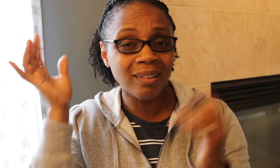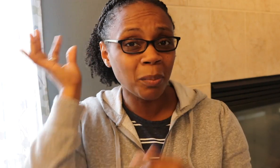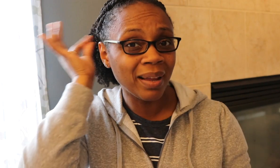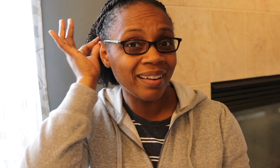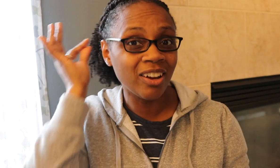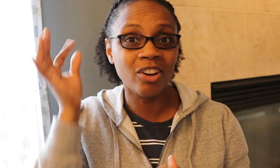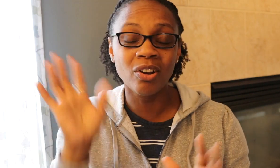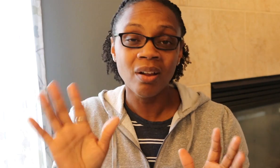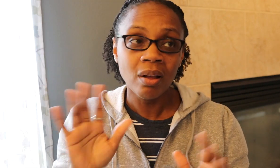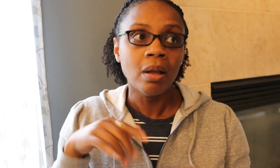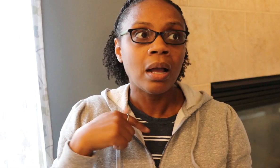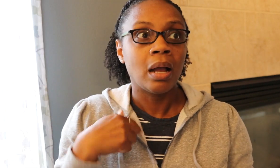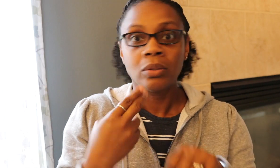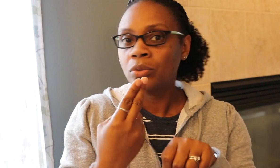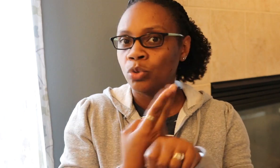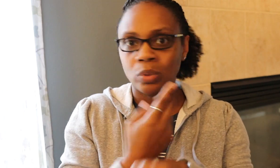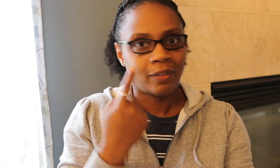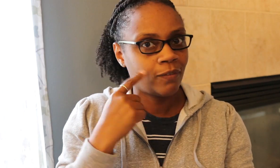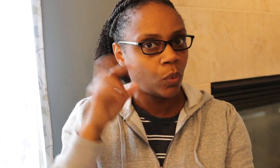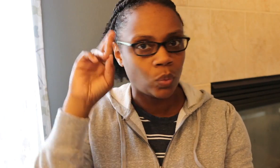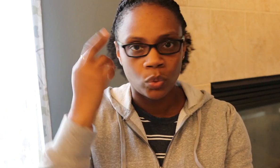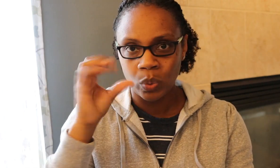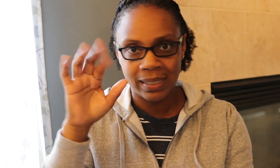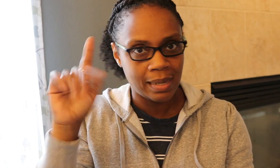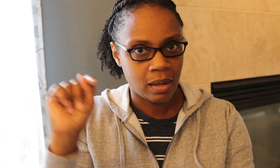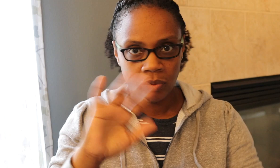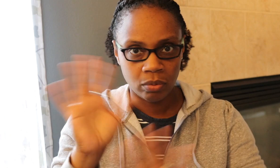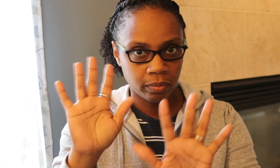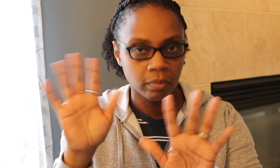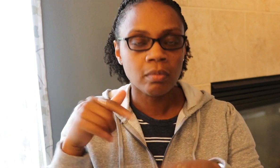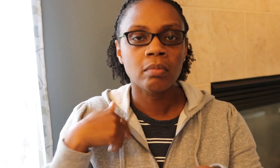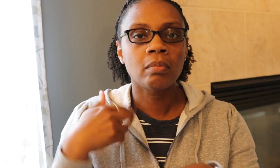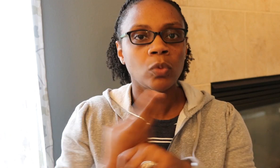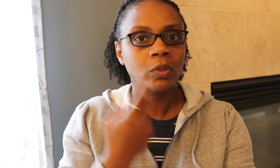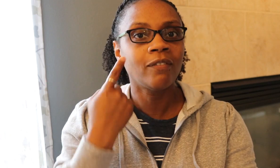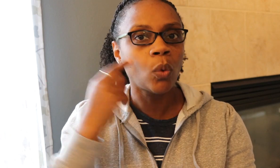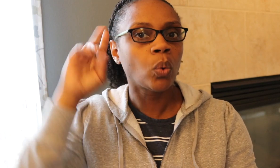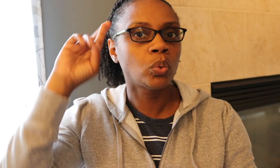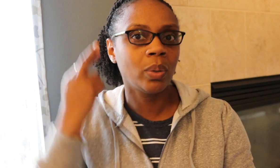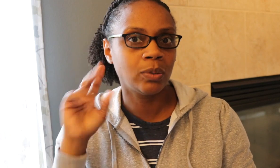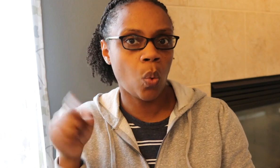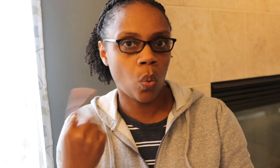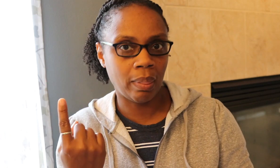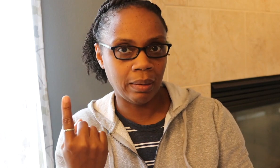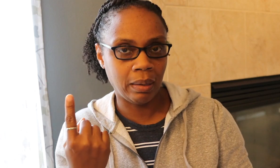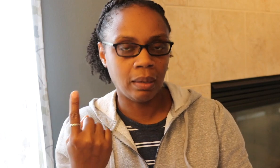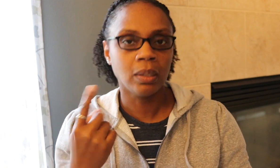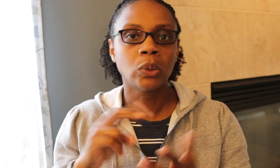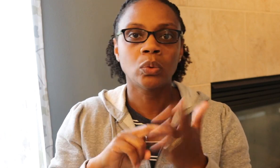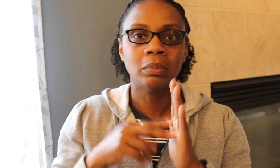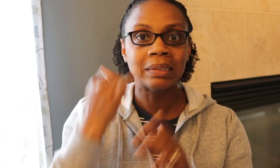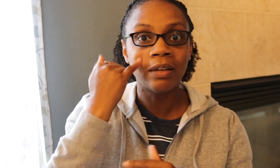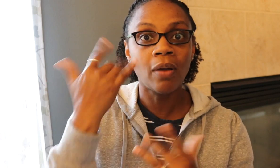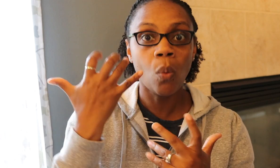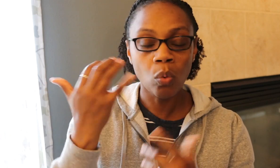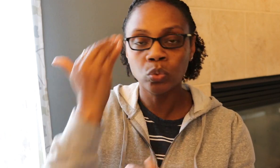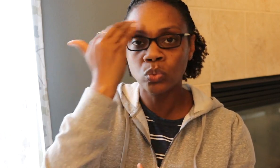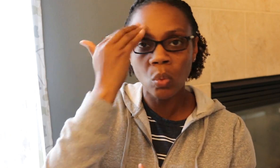long-term twists. I don't usually use it for twist outs, but just for when I want to have nice moisturized